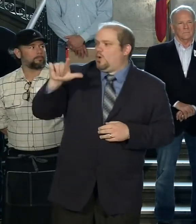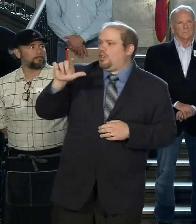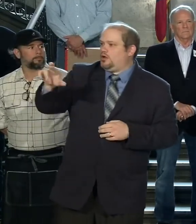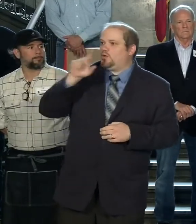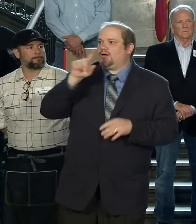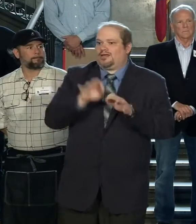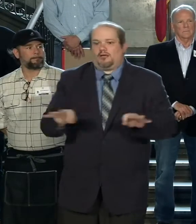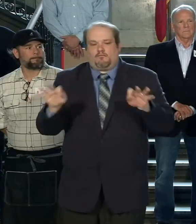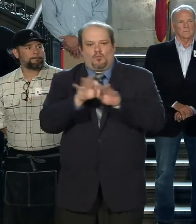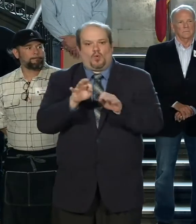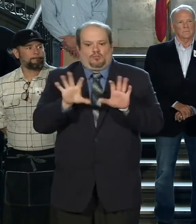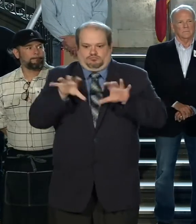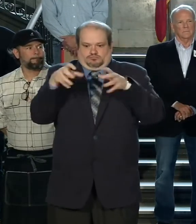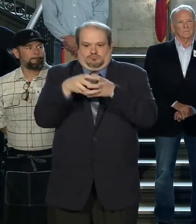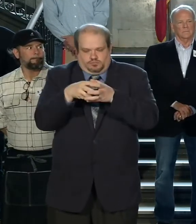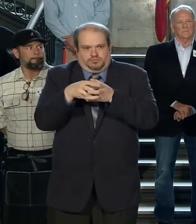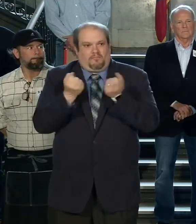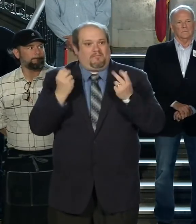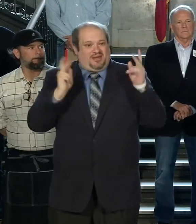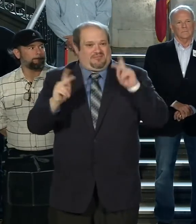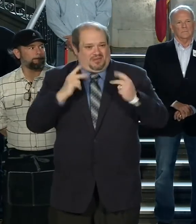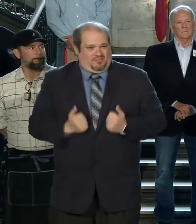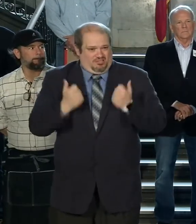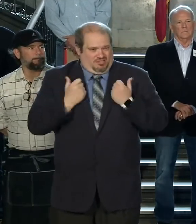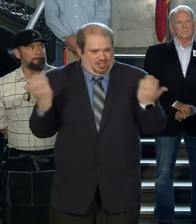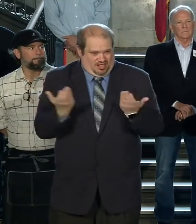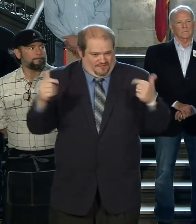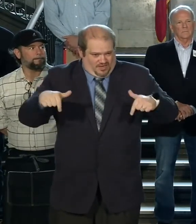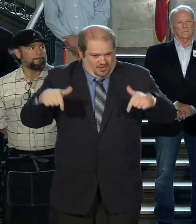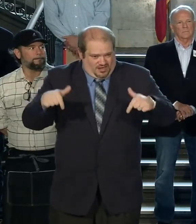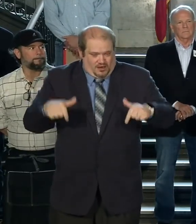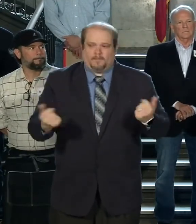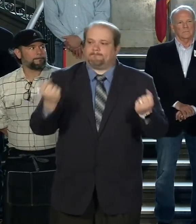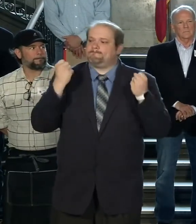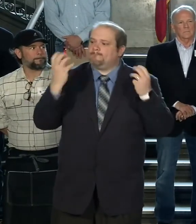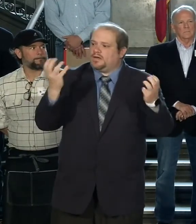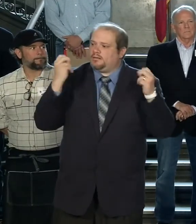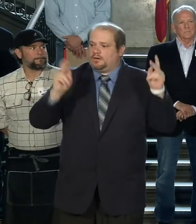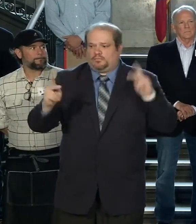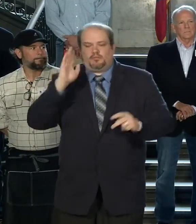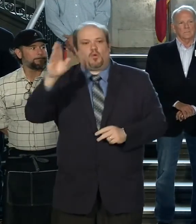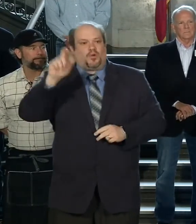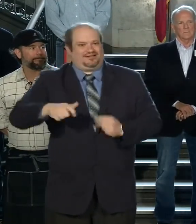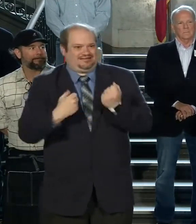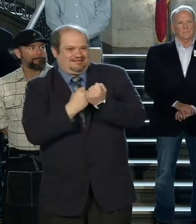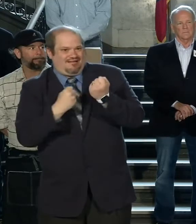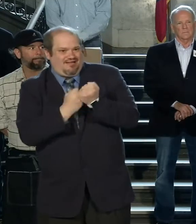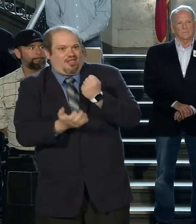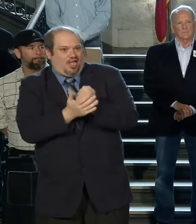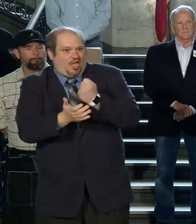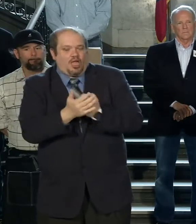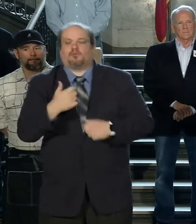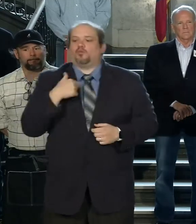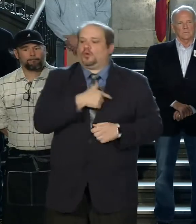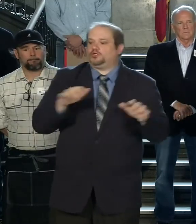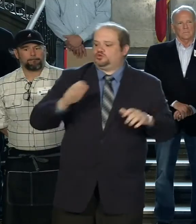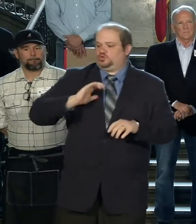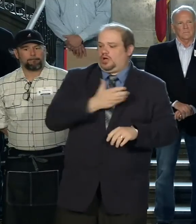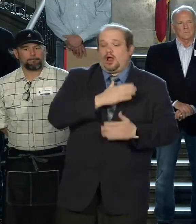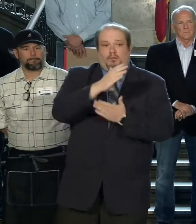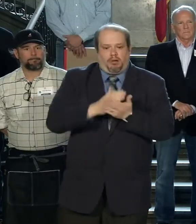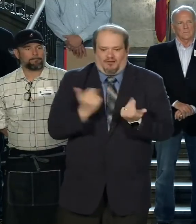major population center in the state will have many, many residents needing assistance. And so we'll be doing our part,